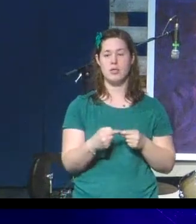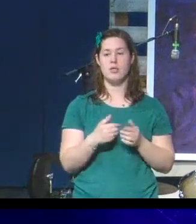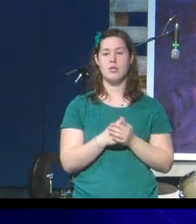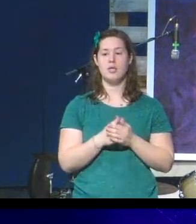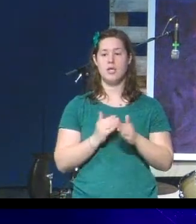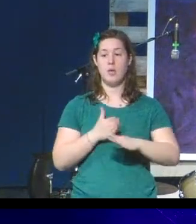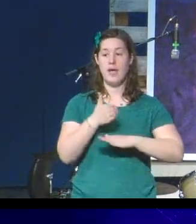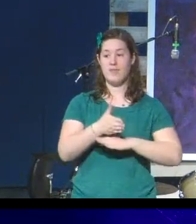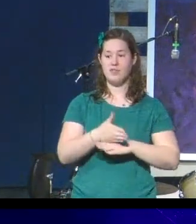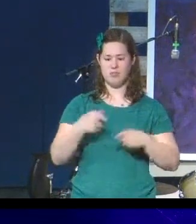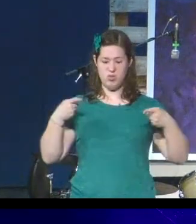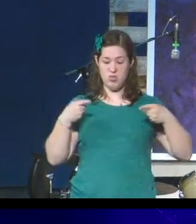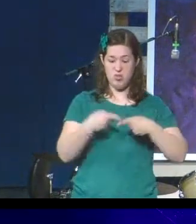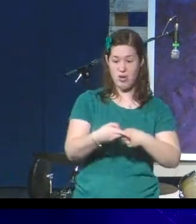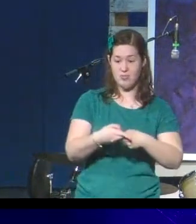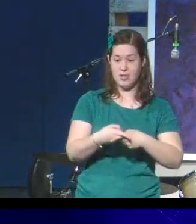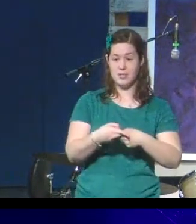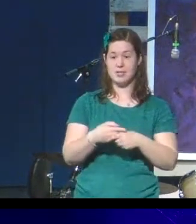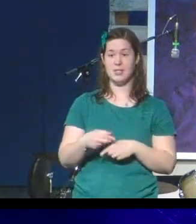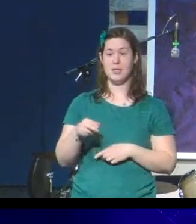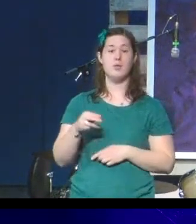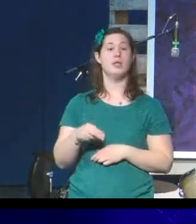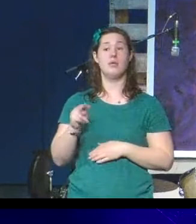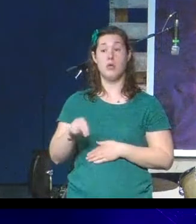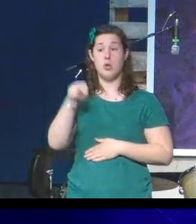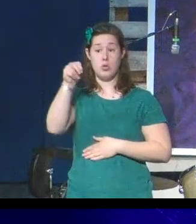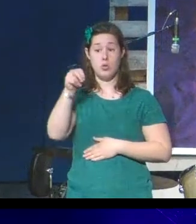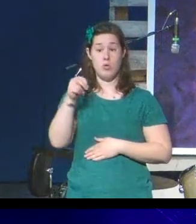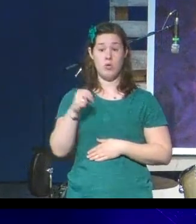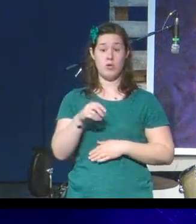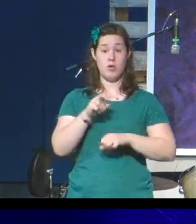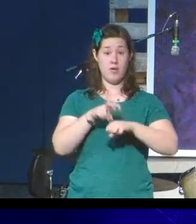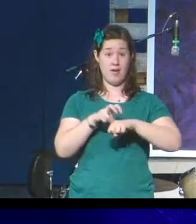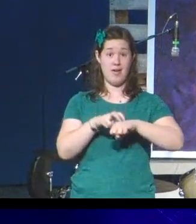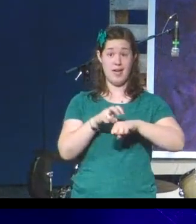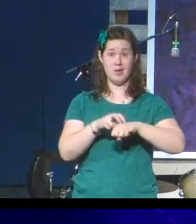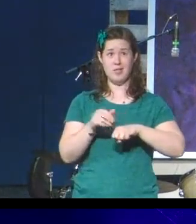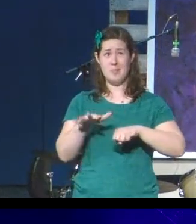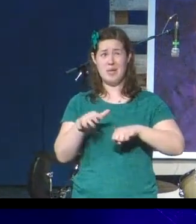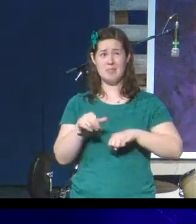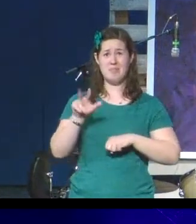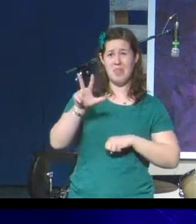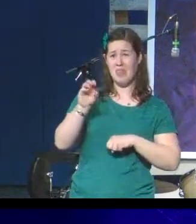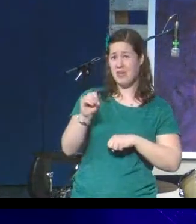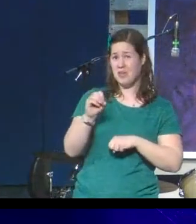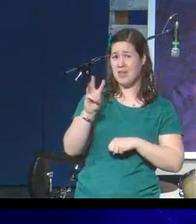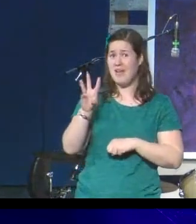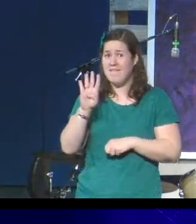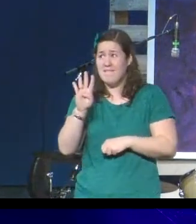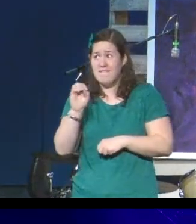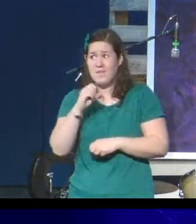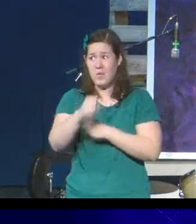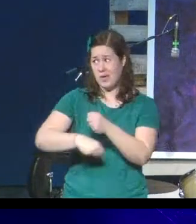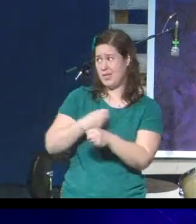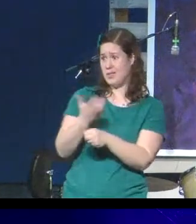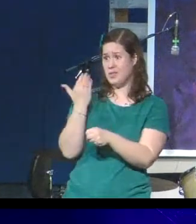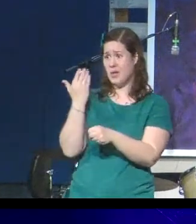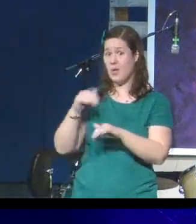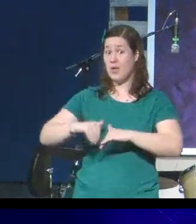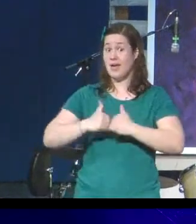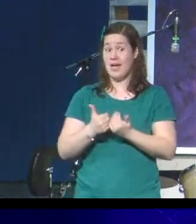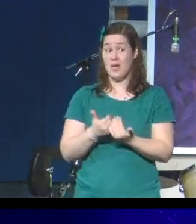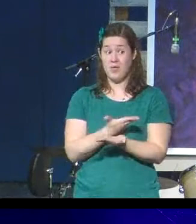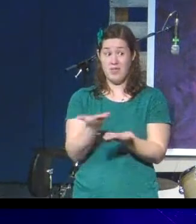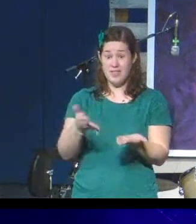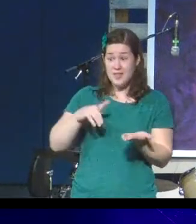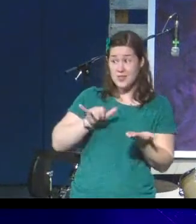on the sides of Irish nationalists and British unionists 30 to 40 years ago, and how they are all now still living